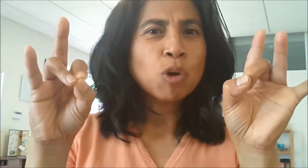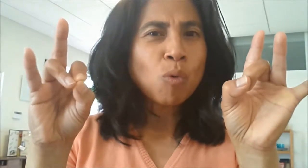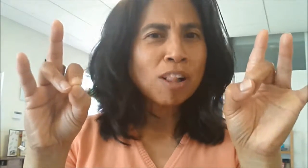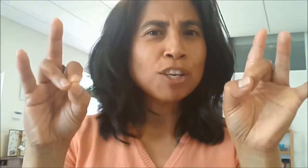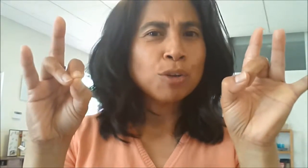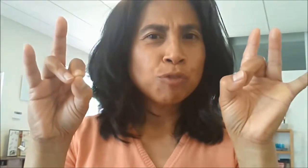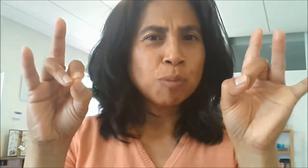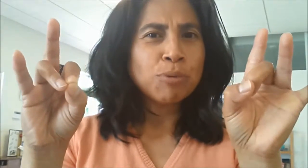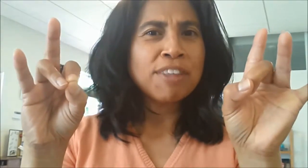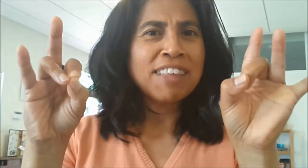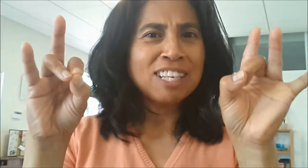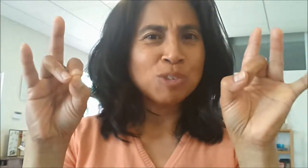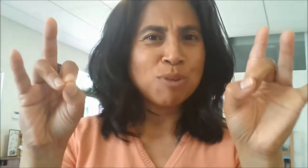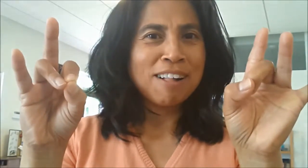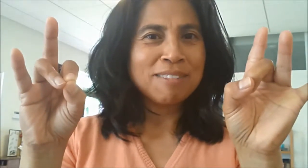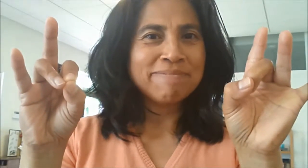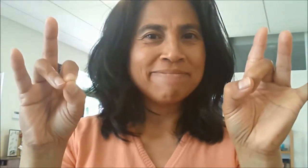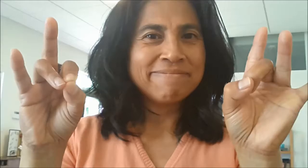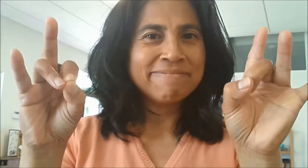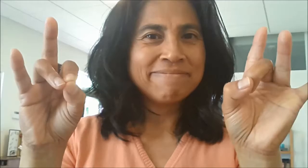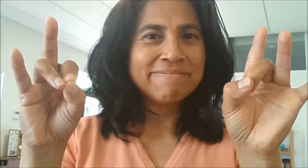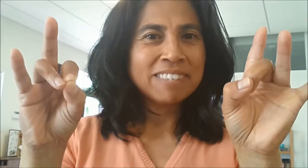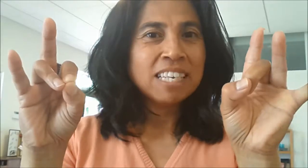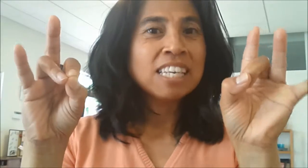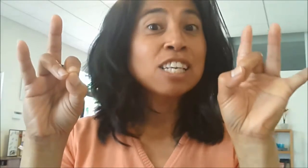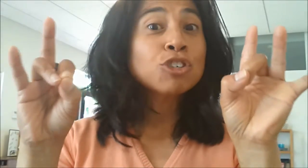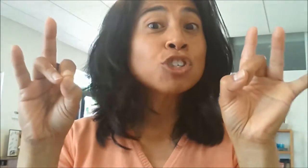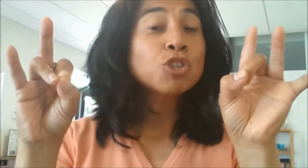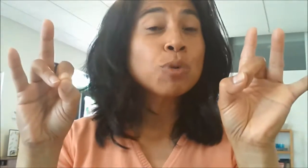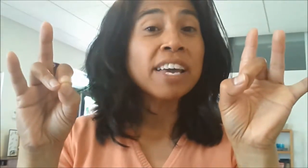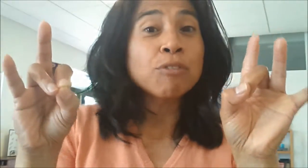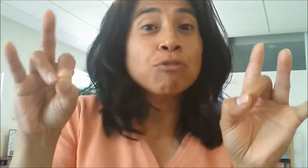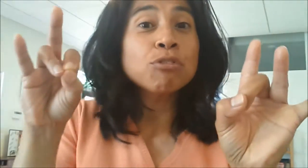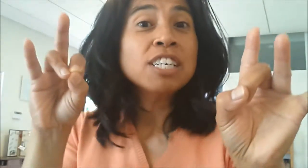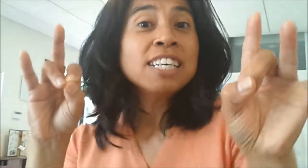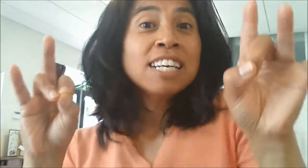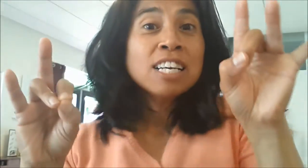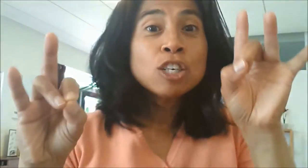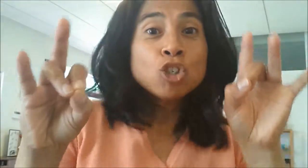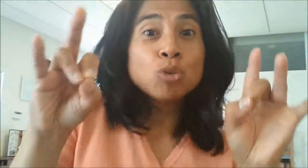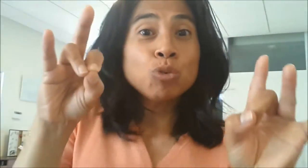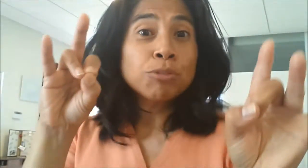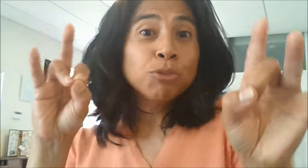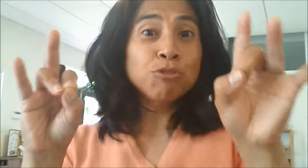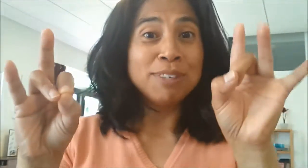the quality of your breath as well. Here's to a free shoulder movement.